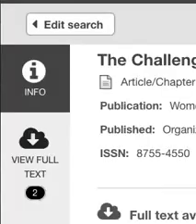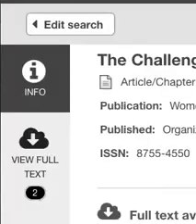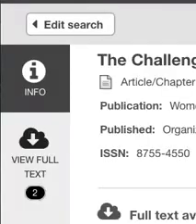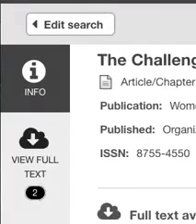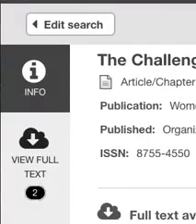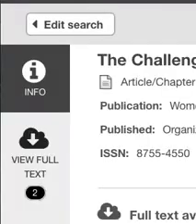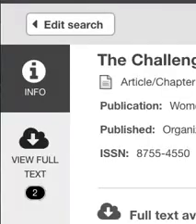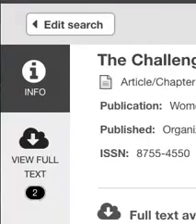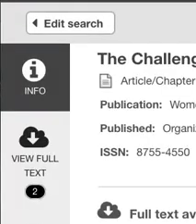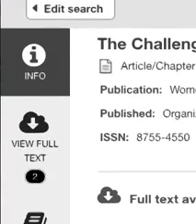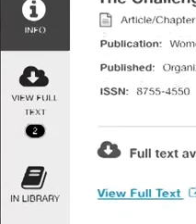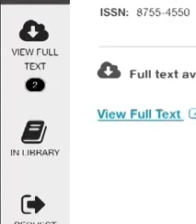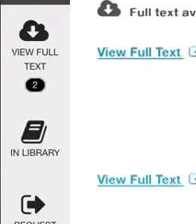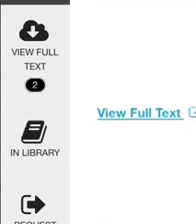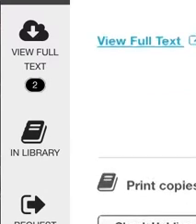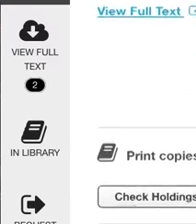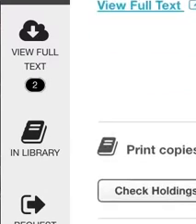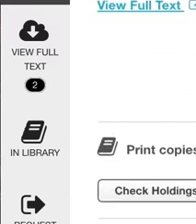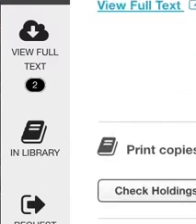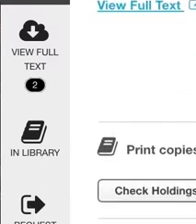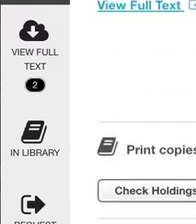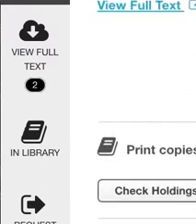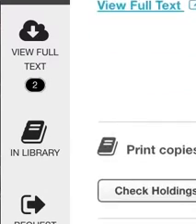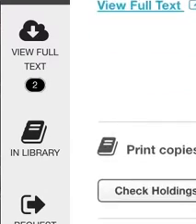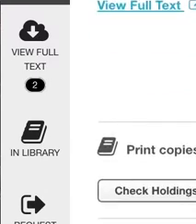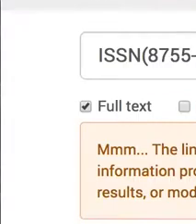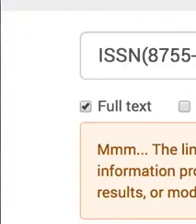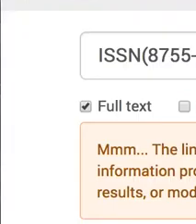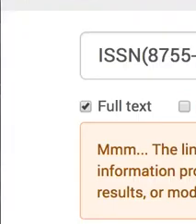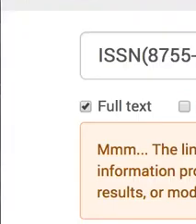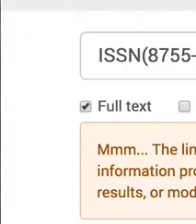And we'll let that think about what it's done for a while. There we go.